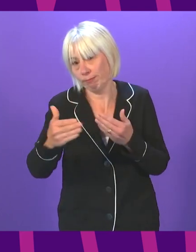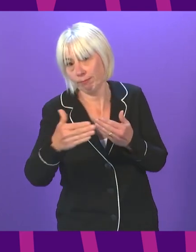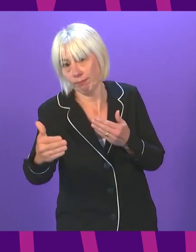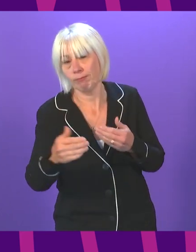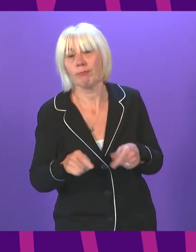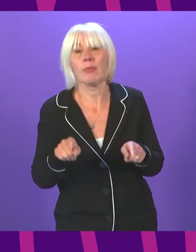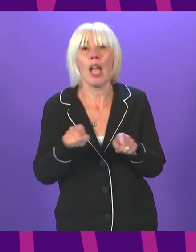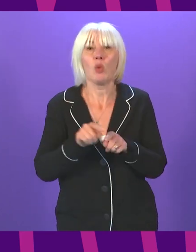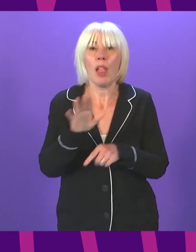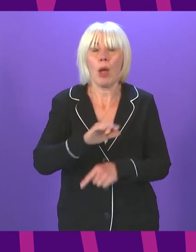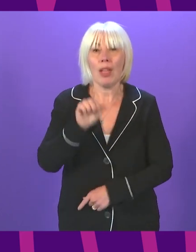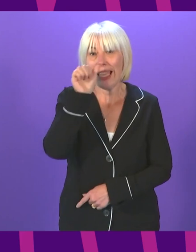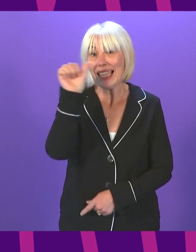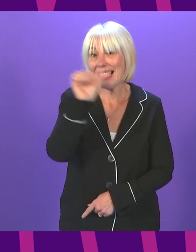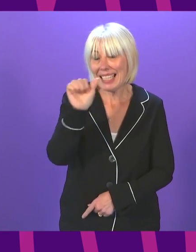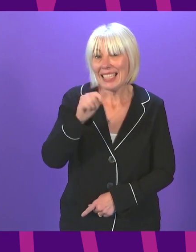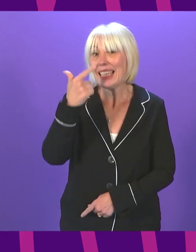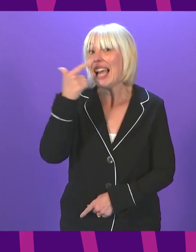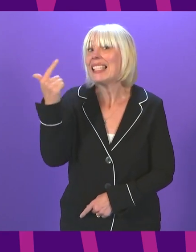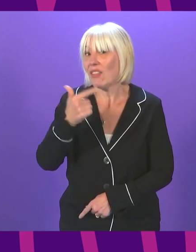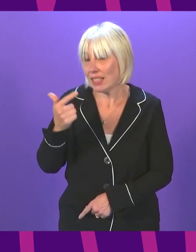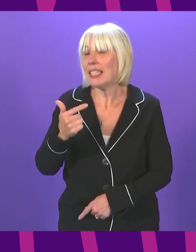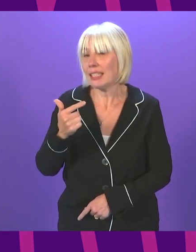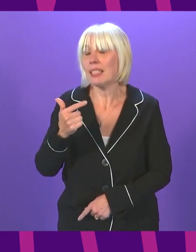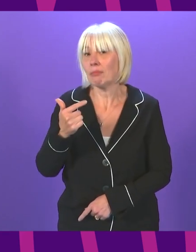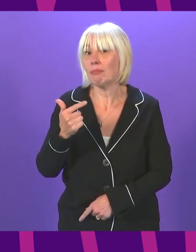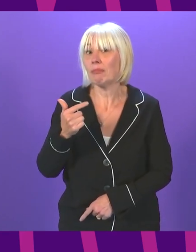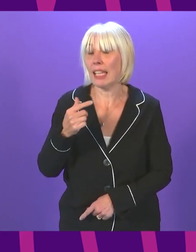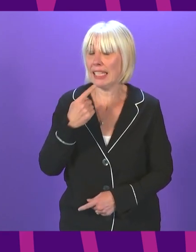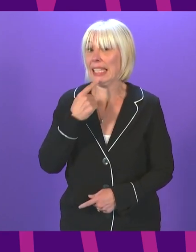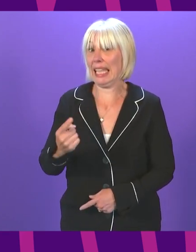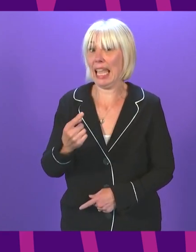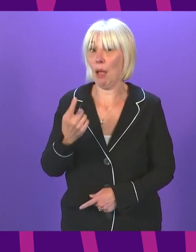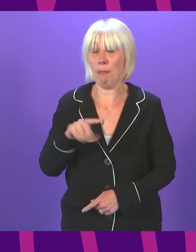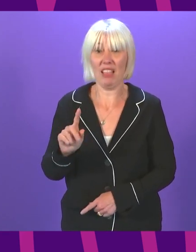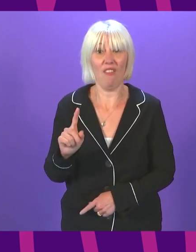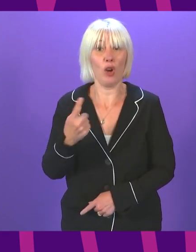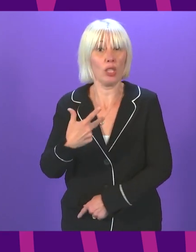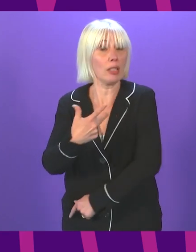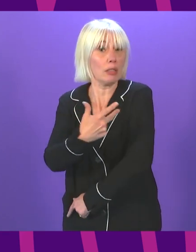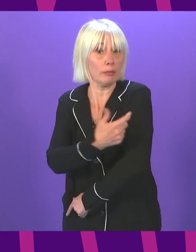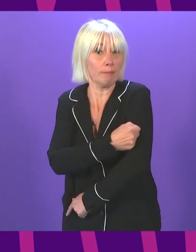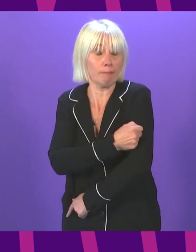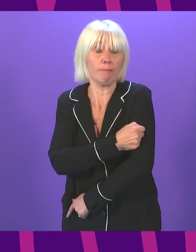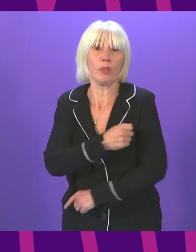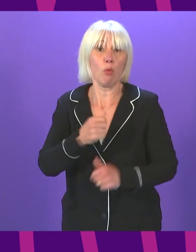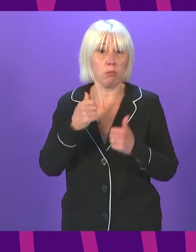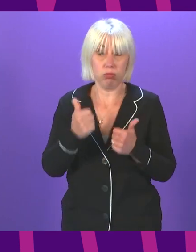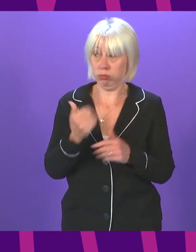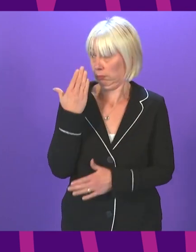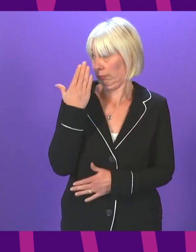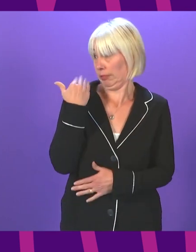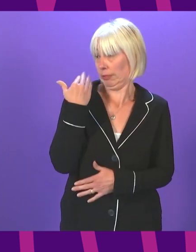exactly half of all 16 and 17-year-olds have so far had the first JAG vaccination in this age group started